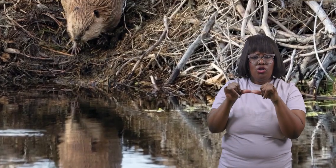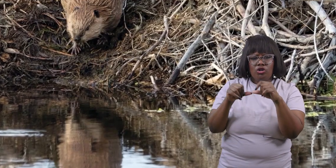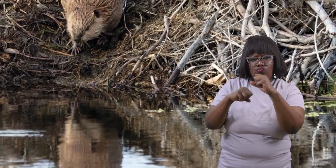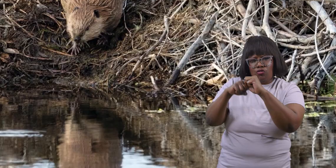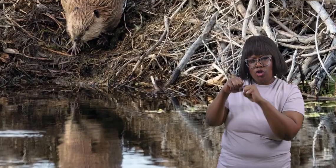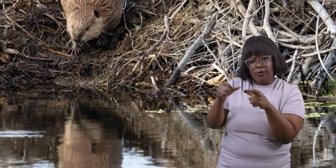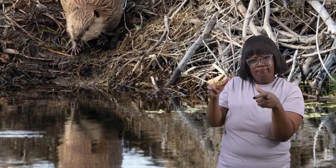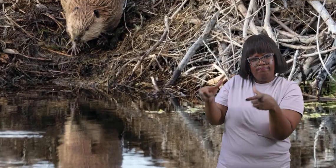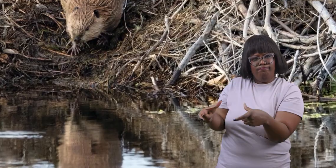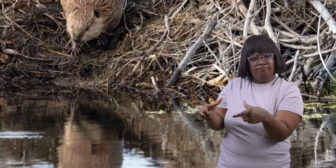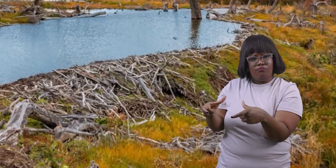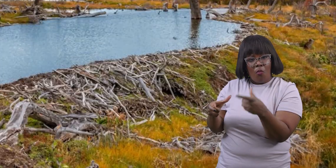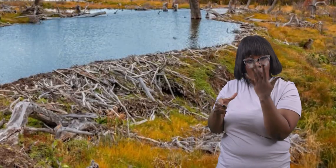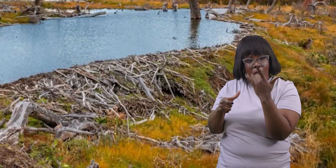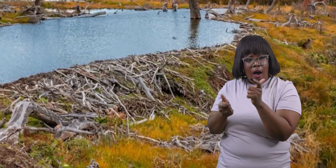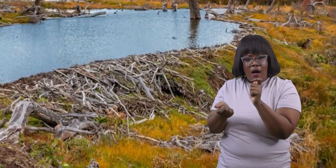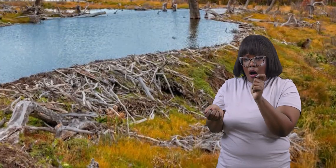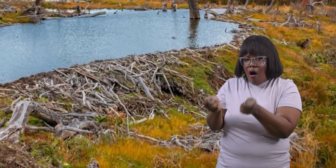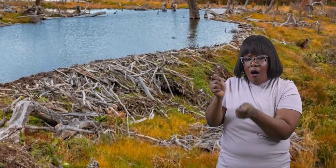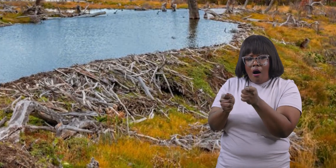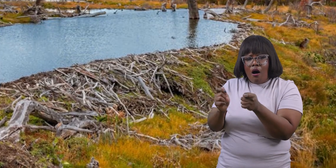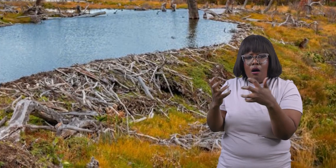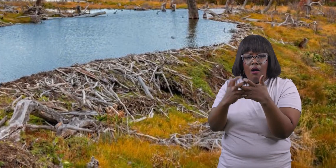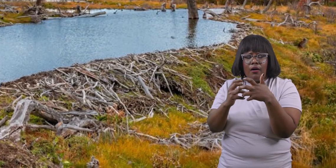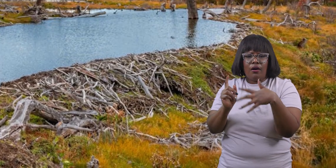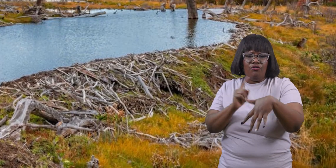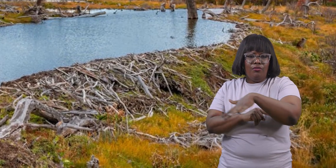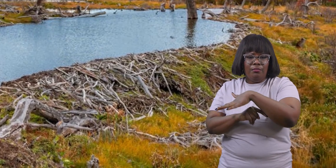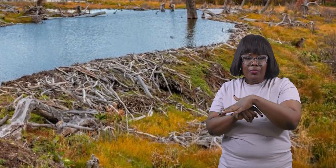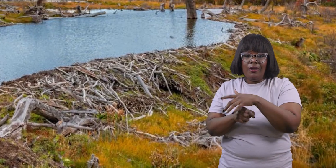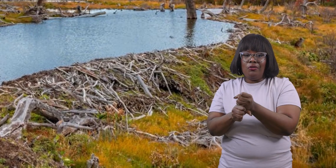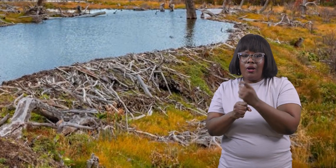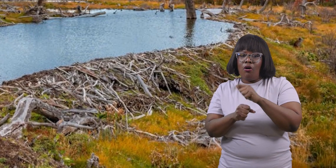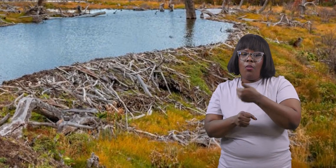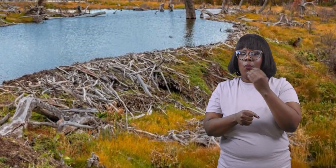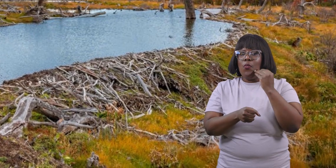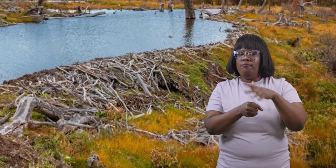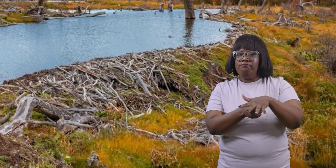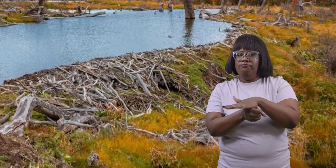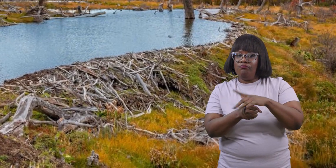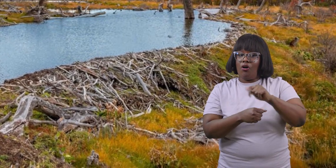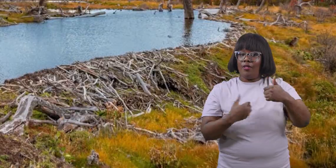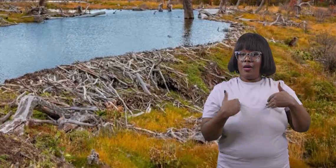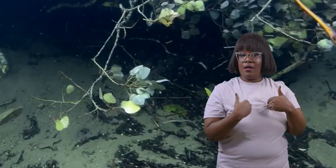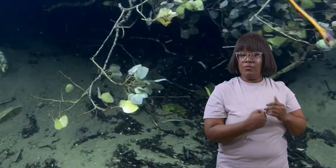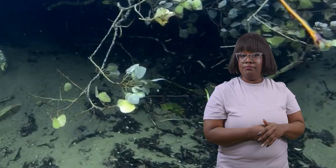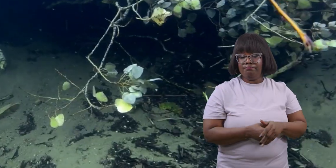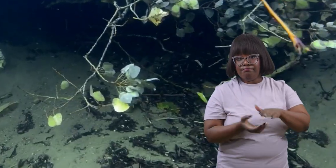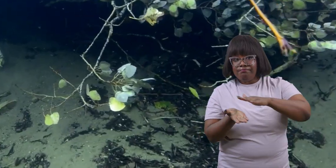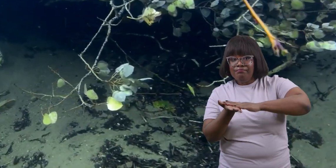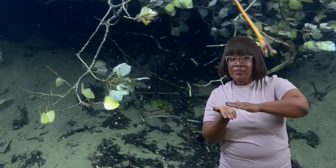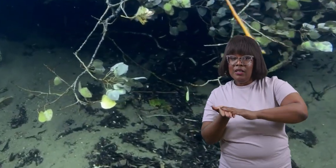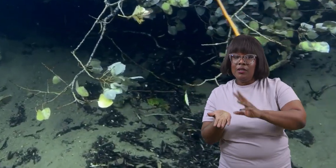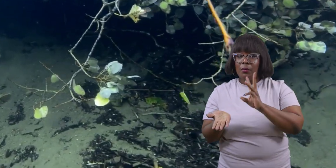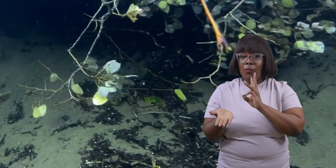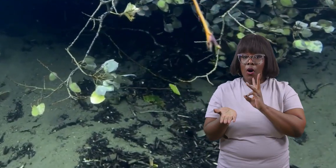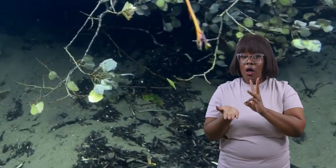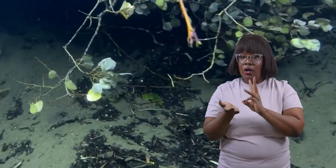structures because they change the environment around them by creating habitats for other animals cleaning the water and putting